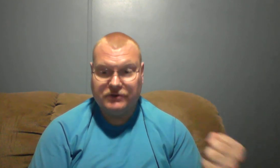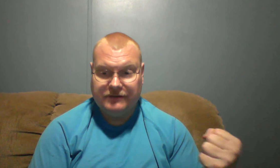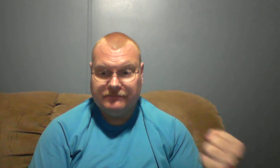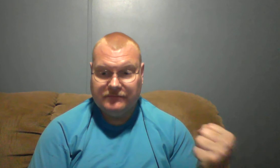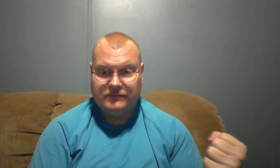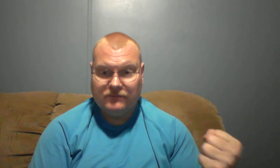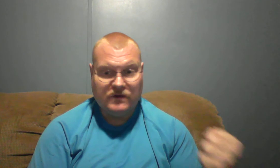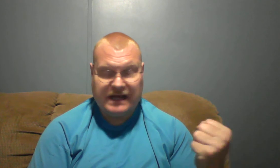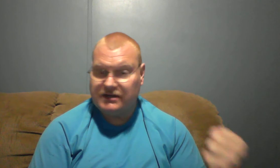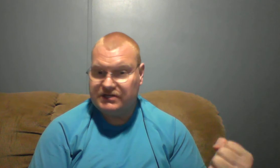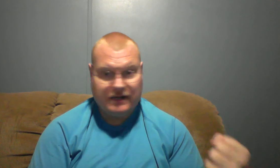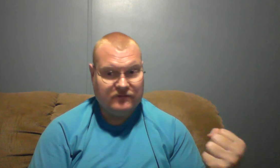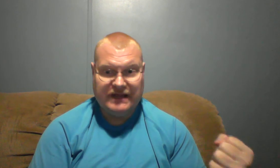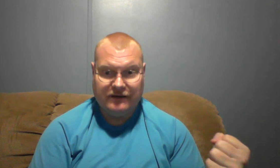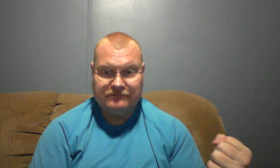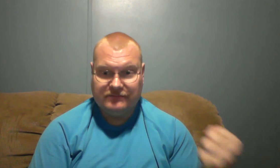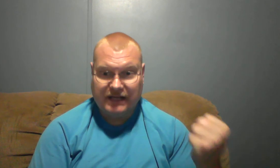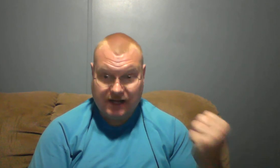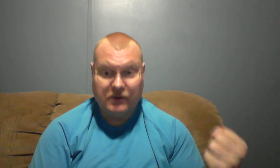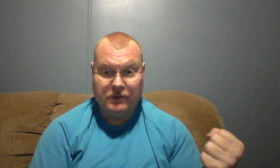without a shadow of a doubt I know he will